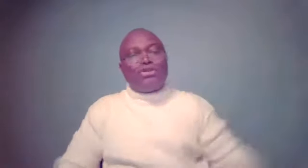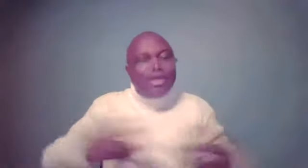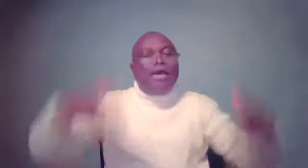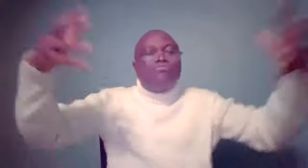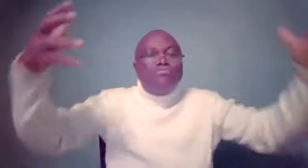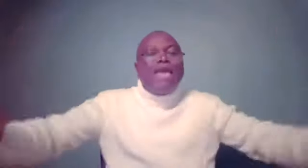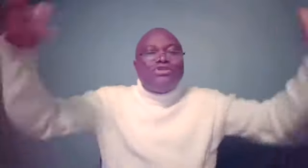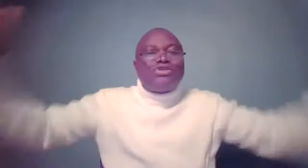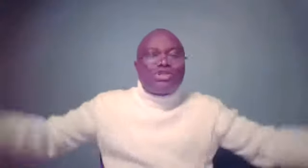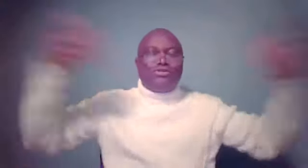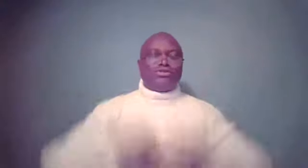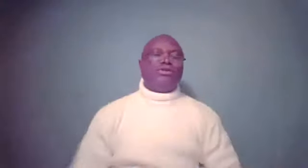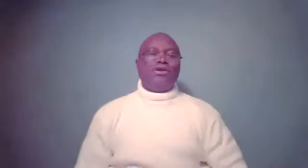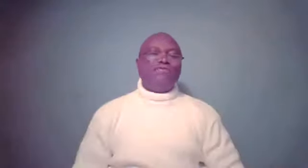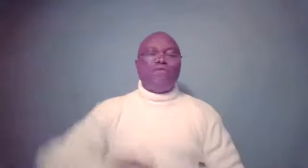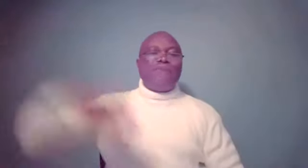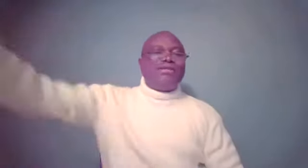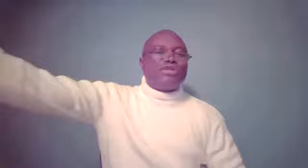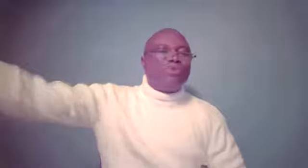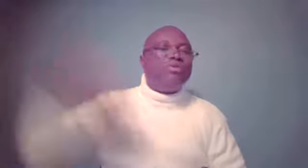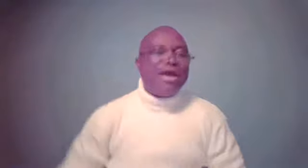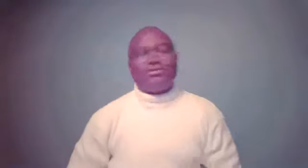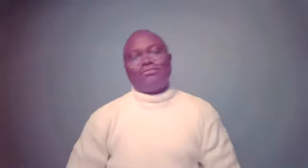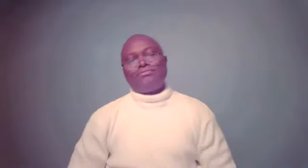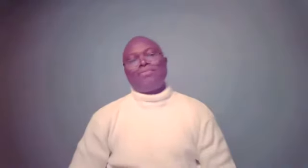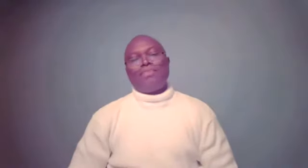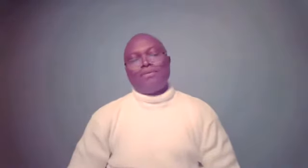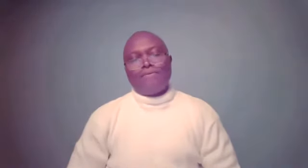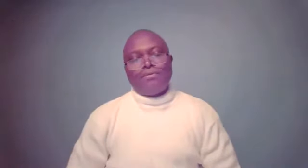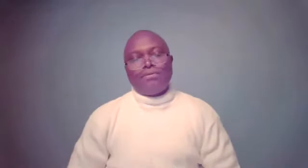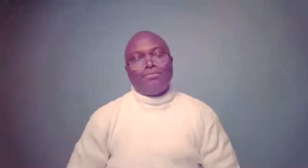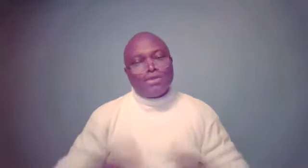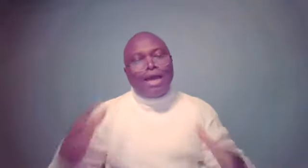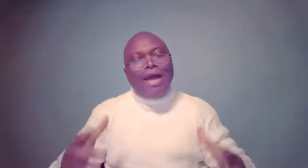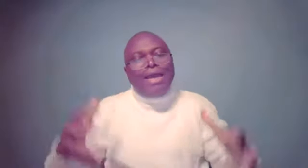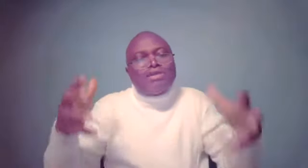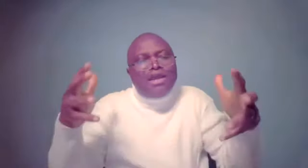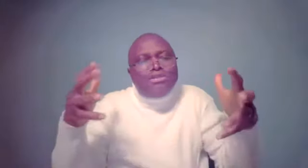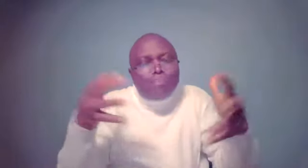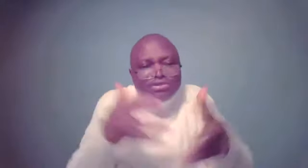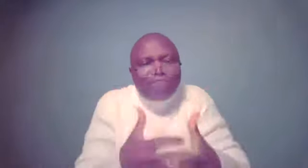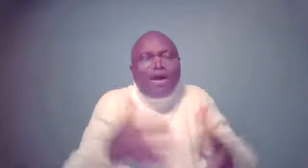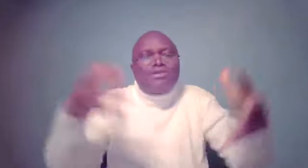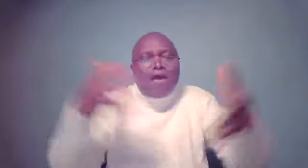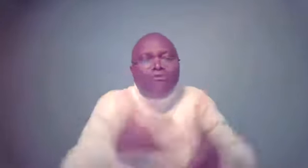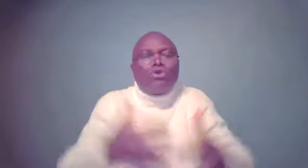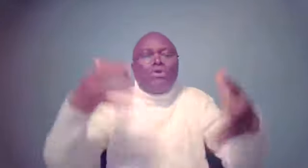They can make decisions. for managers to implement. The guy, as far as Potiphar's household was